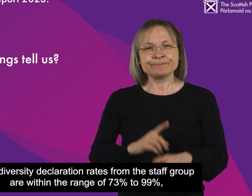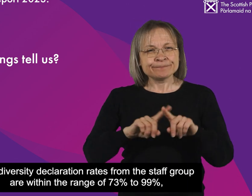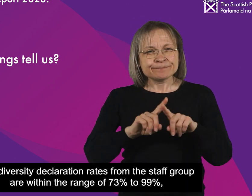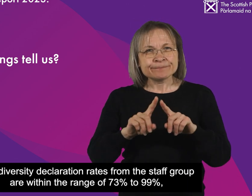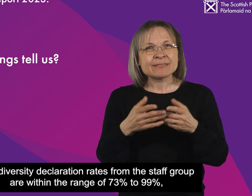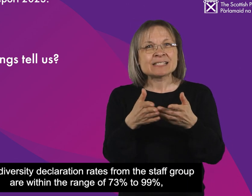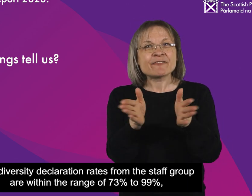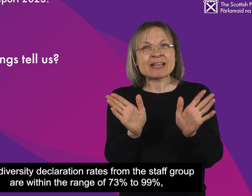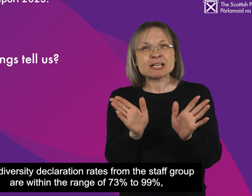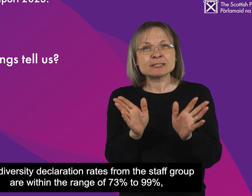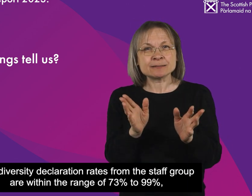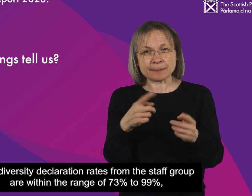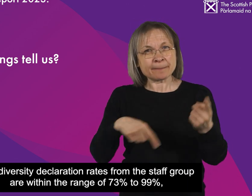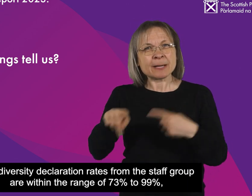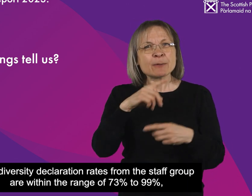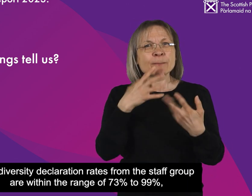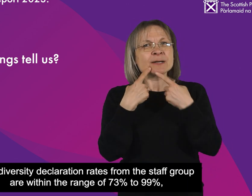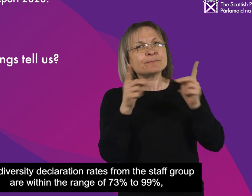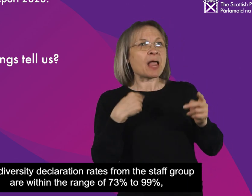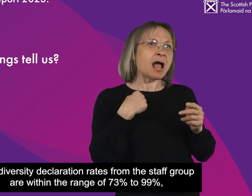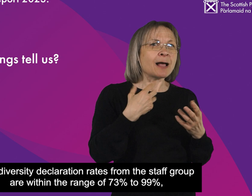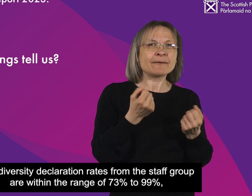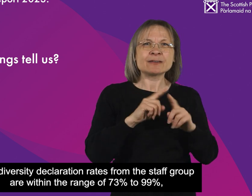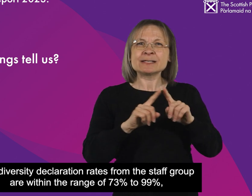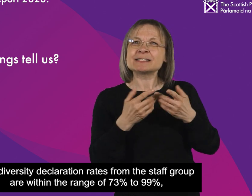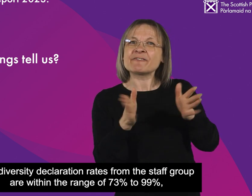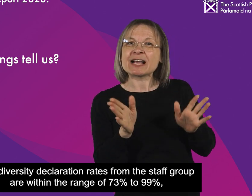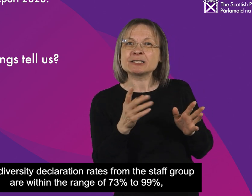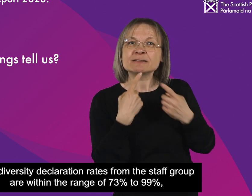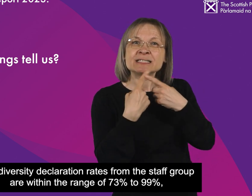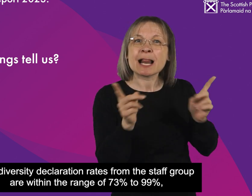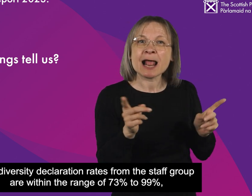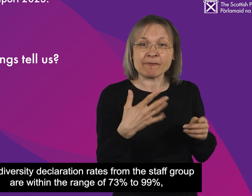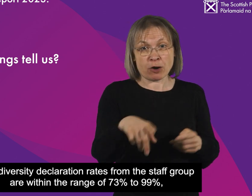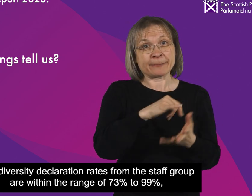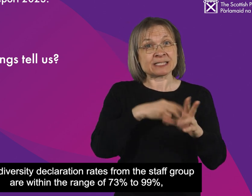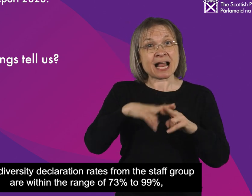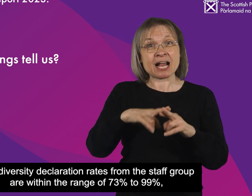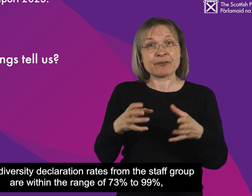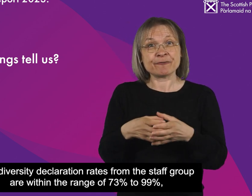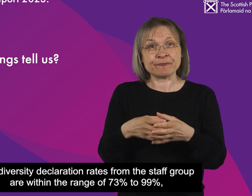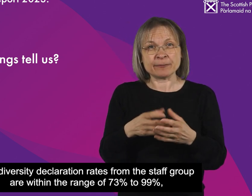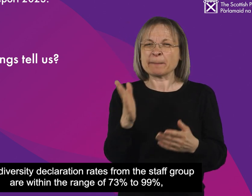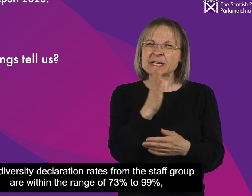The diversity declaration rates from the staff group are within the range of 73% to 99%,